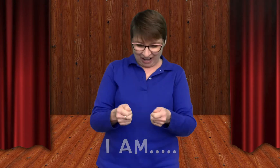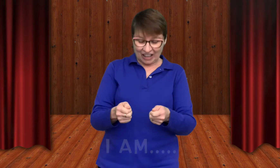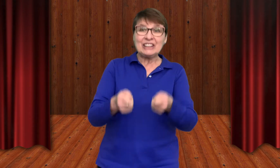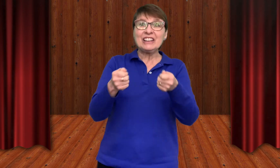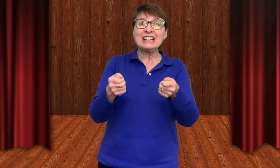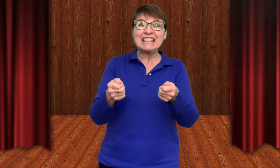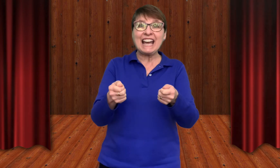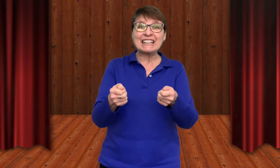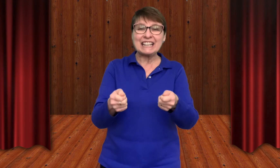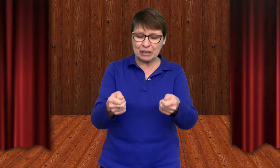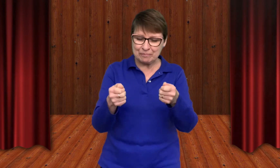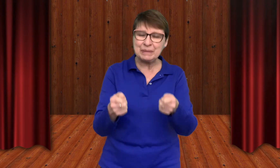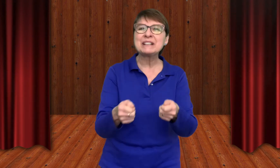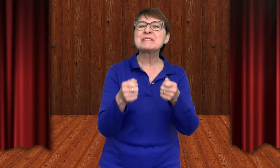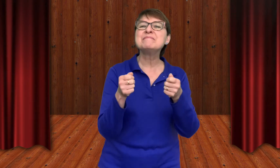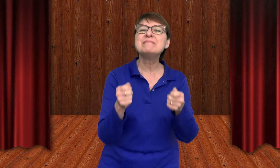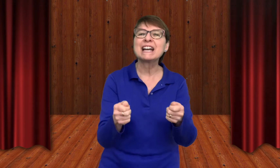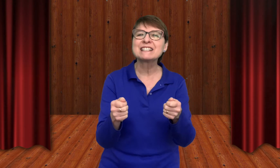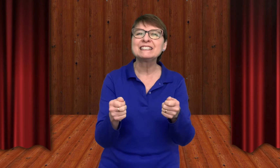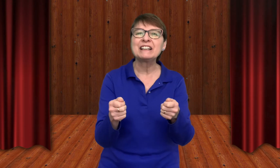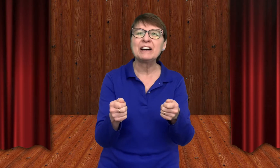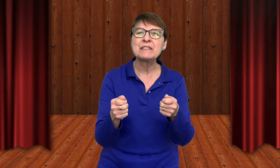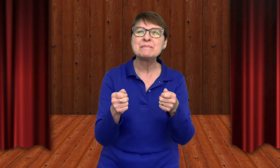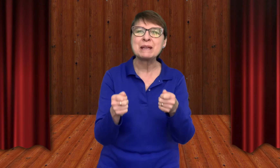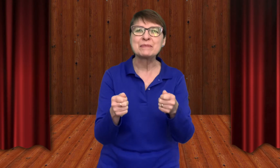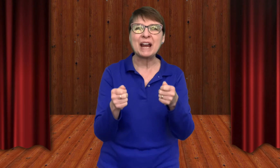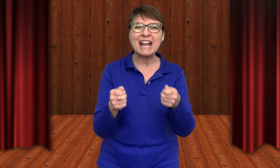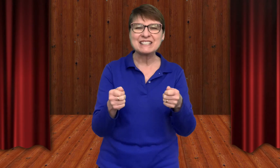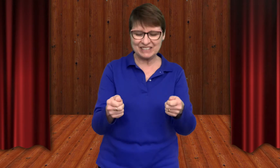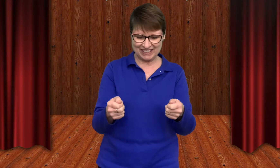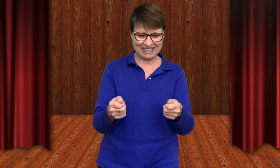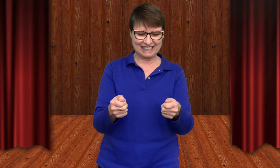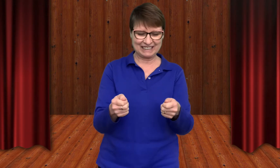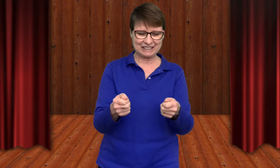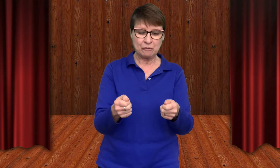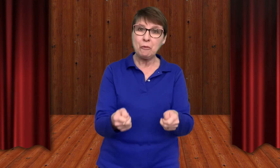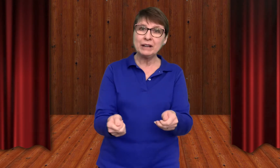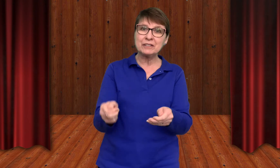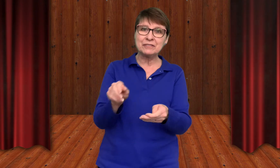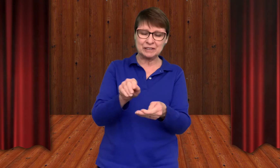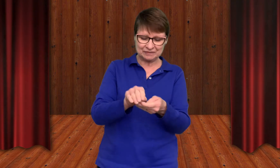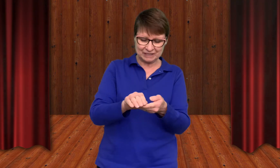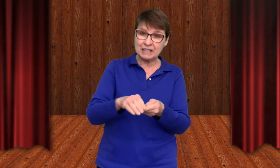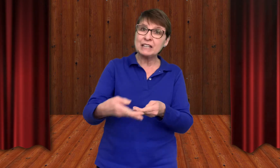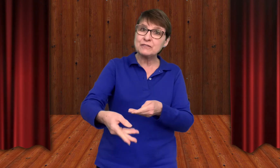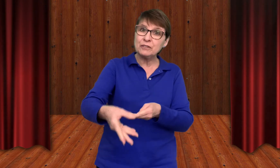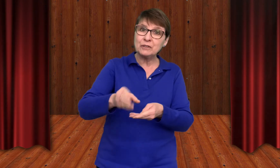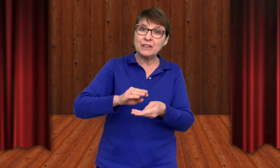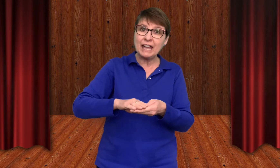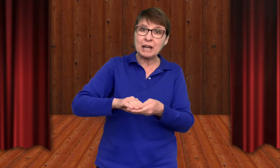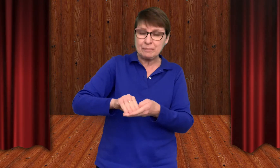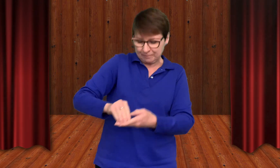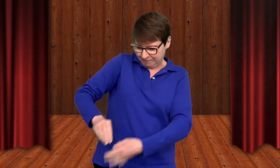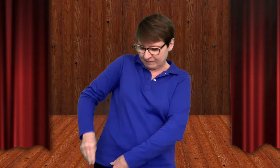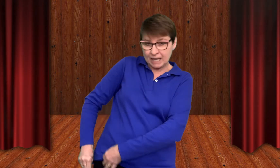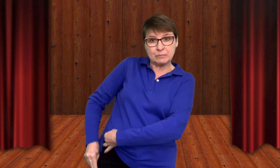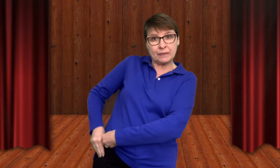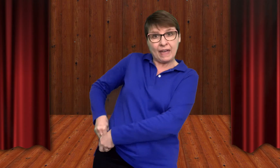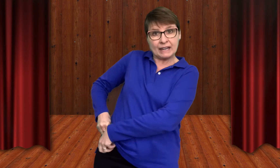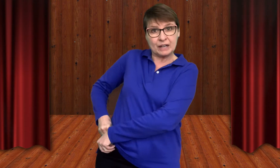Look at that. It appeared magically on the paper as you said it. Wonderful. Now let's fold that up and put that in our